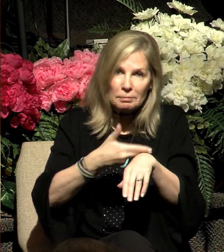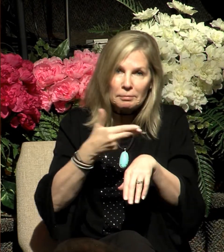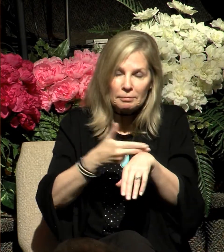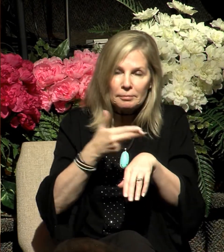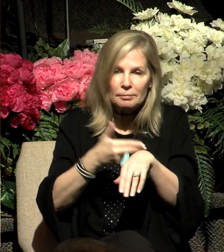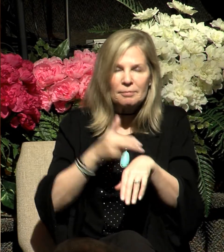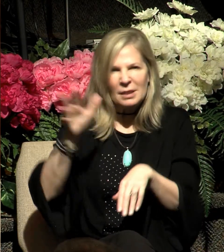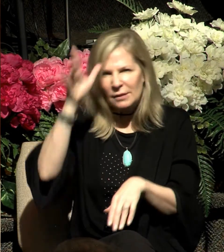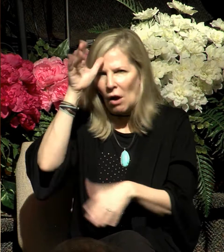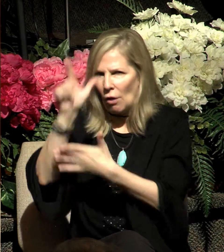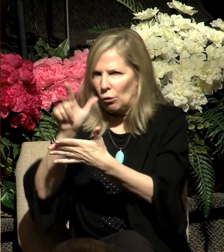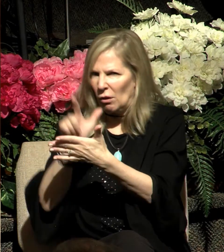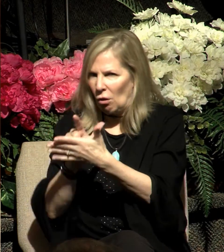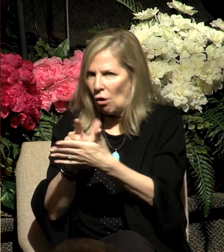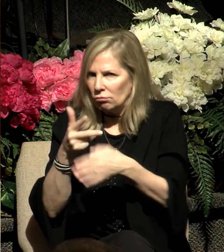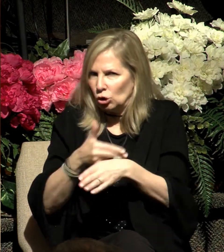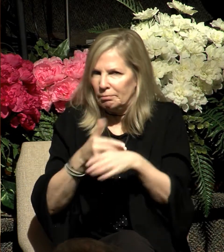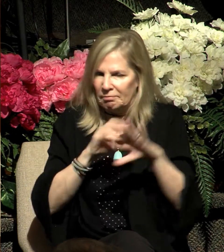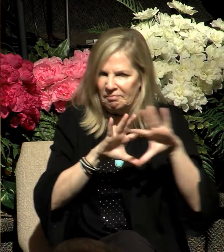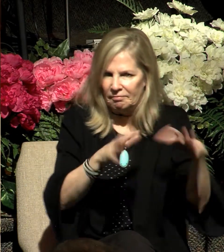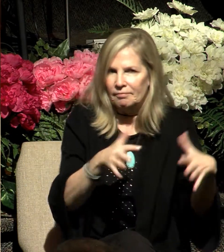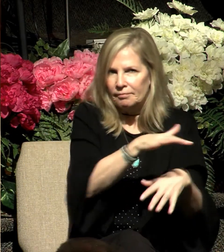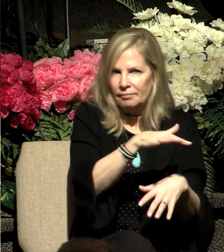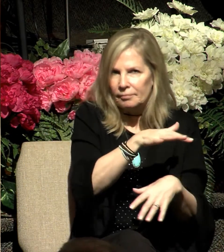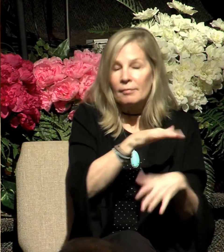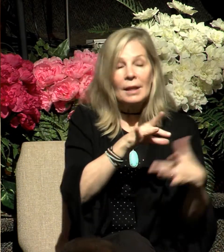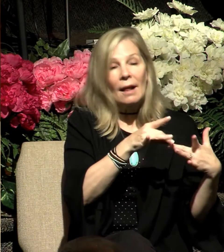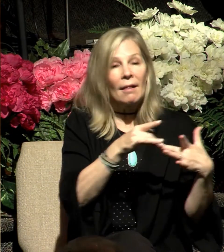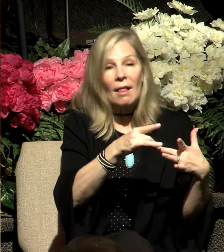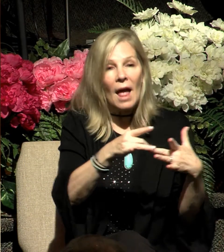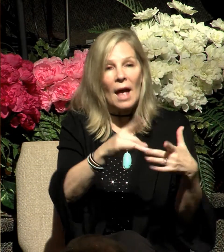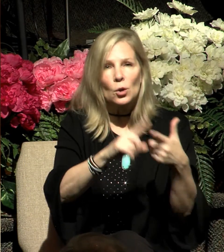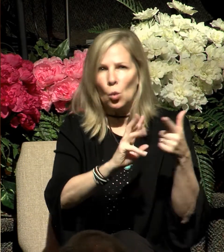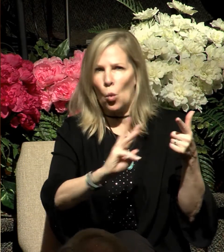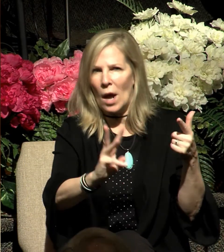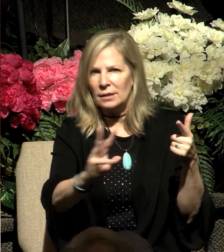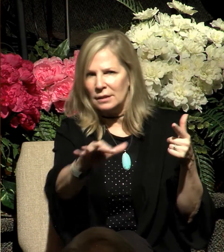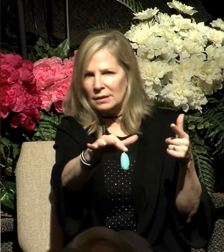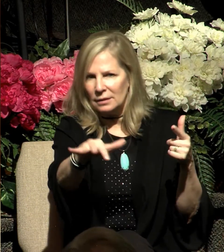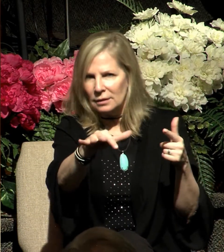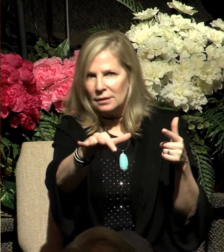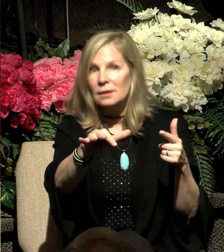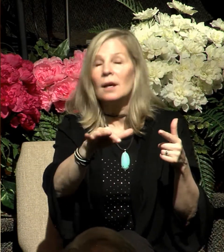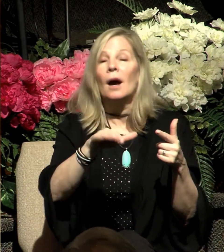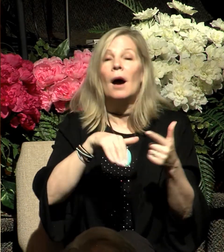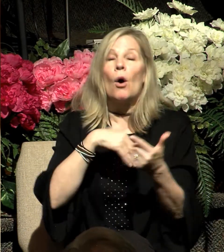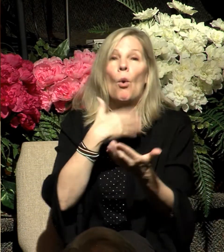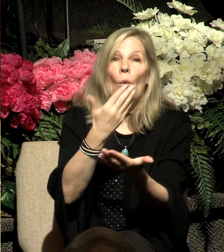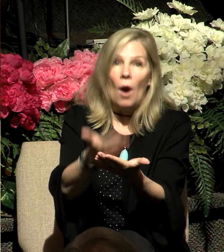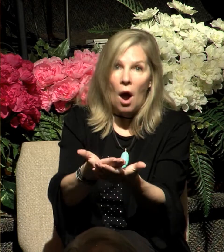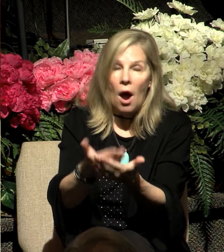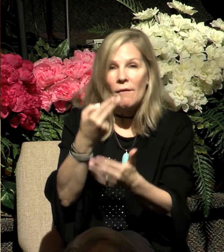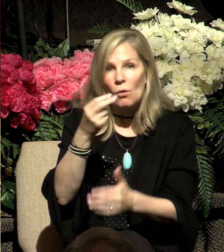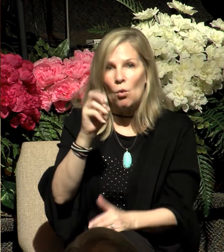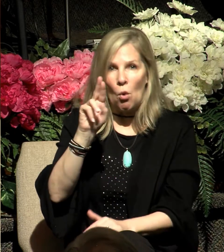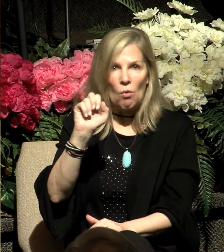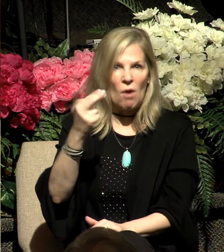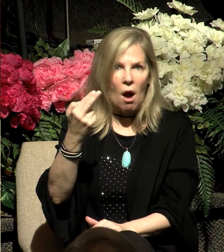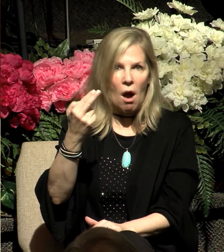the priest of Midian. And he led the flock to the west side of the wilderness and came to Horeb, the mountain of God. The